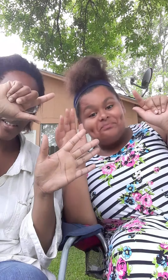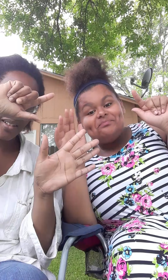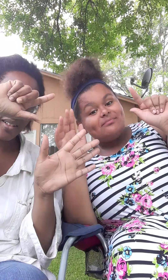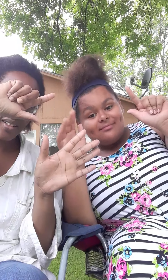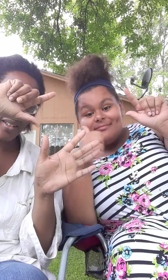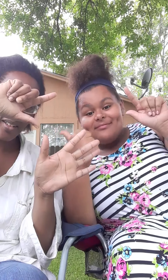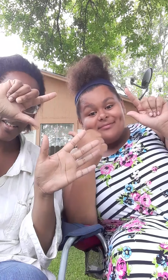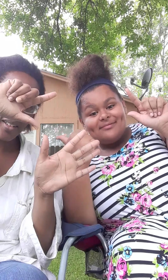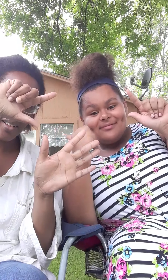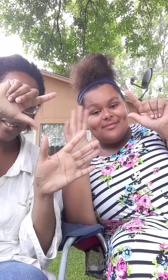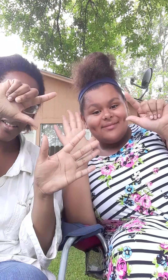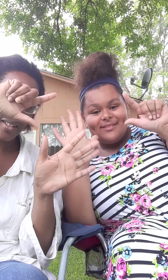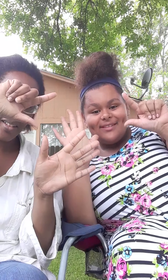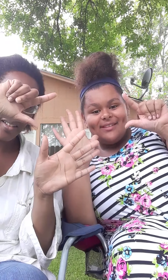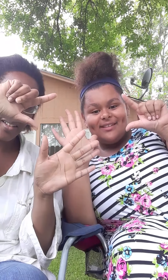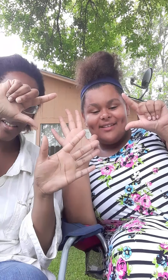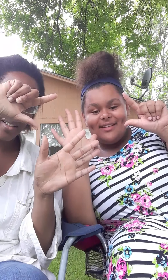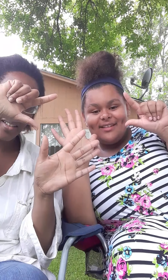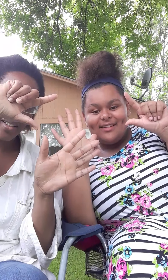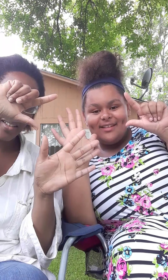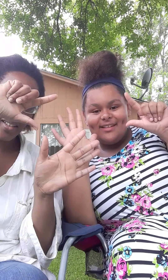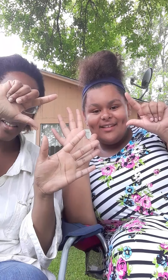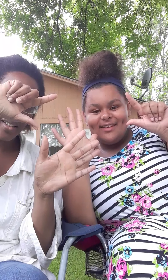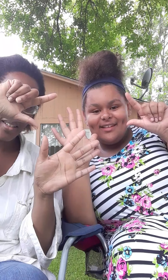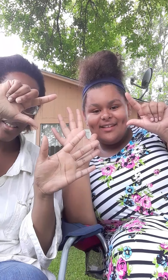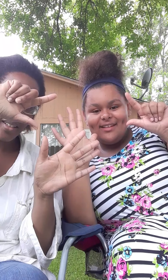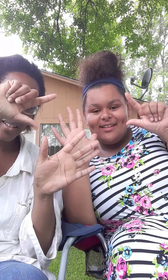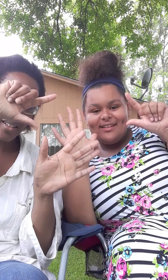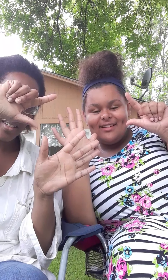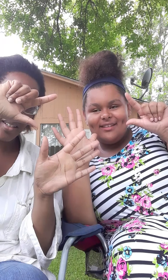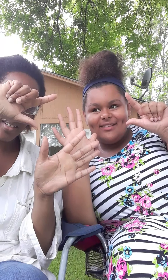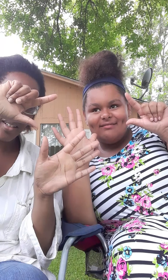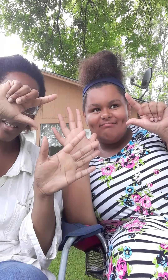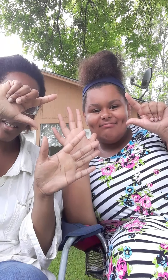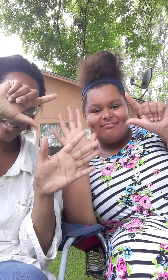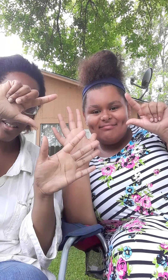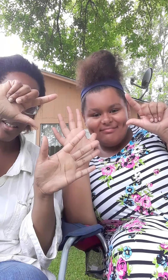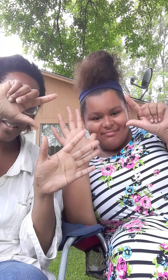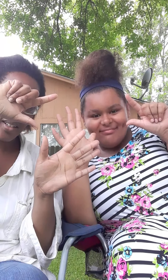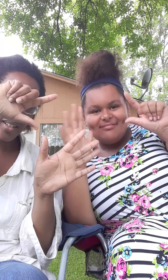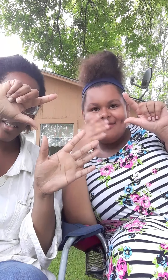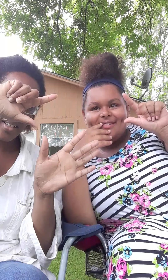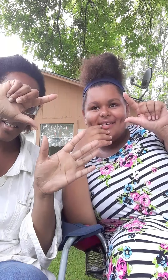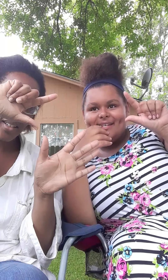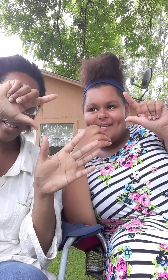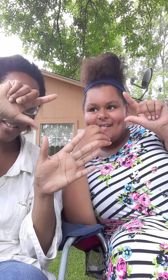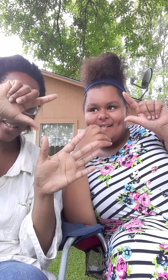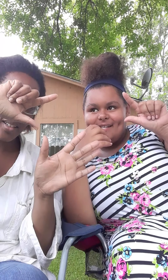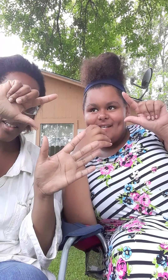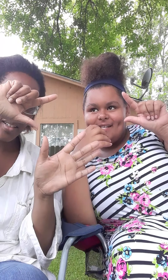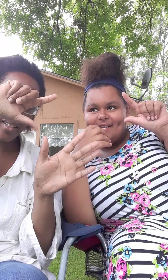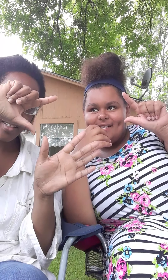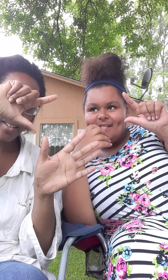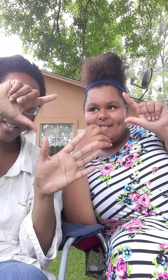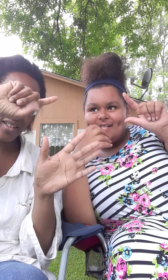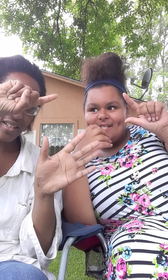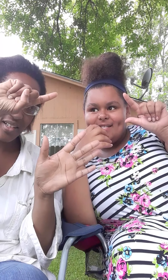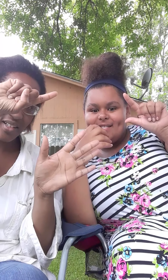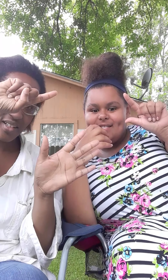Put a finger down if you can be a little bit creepy. Put a finger down if you had paint on your face before. You're a